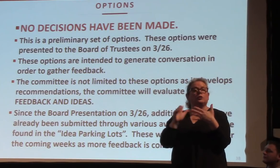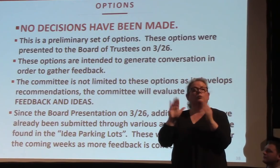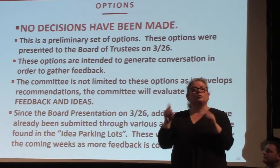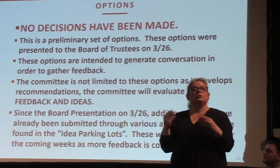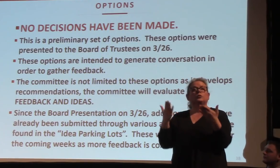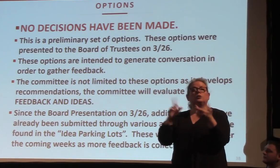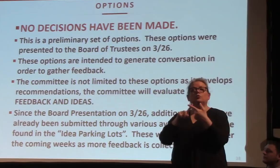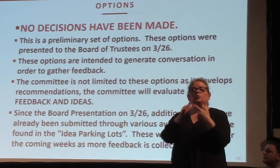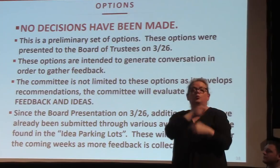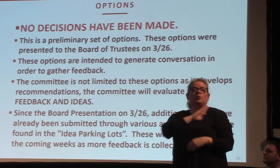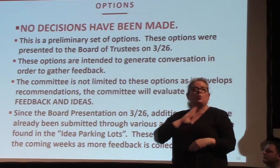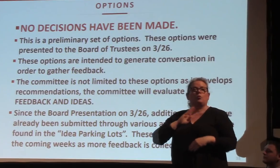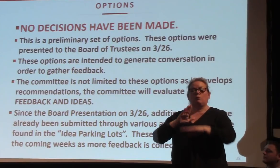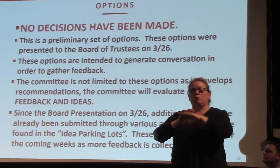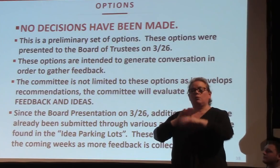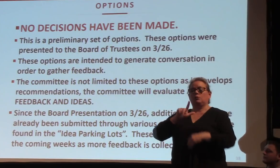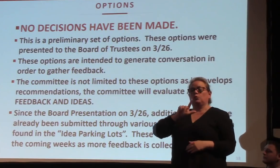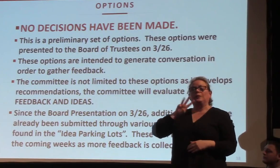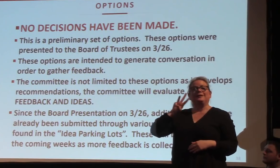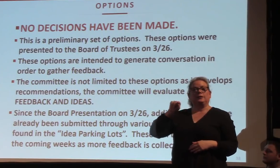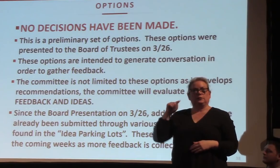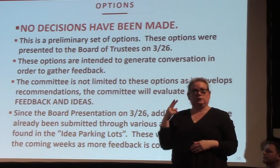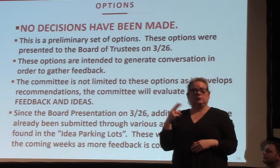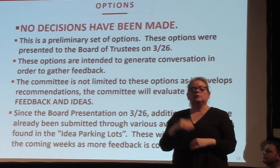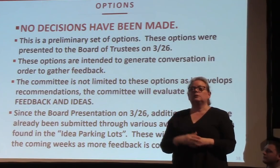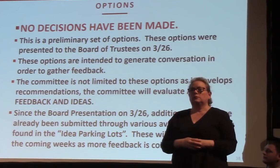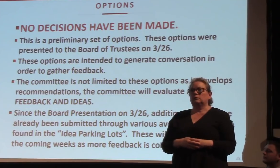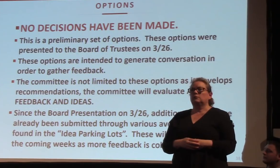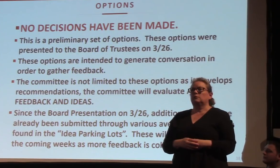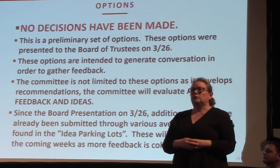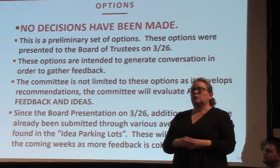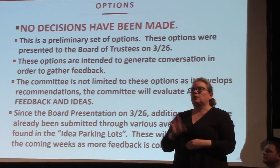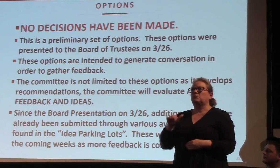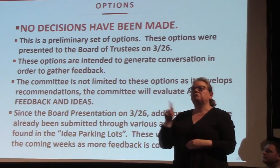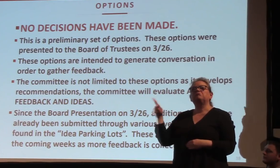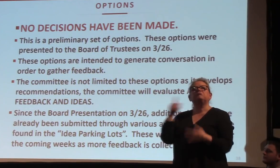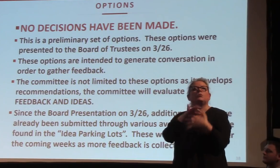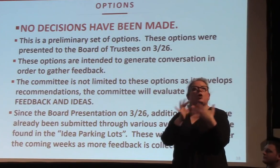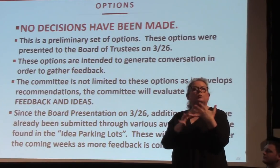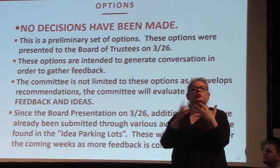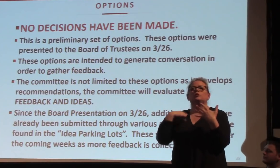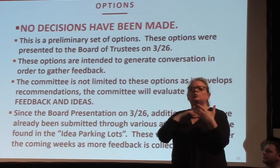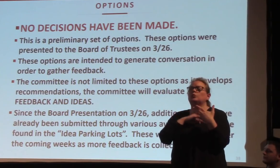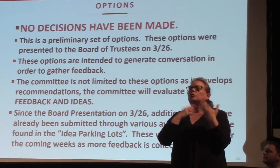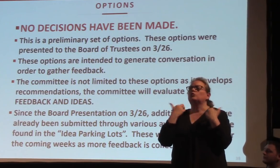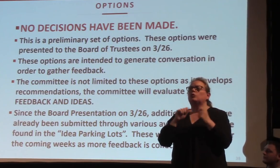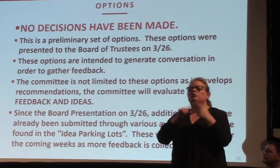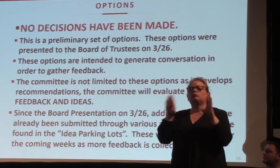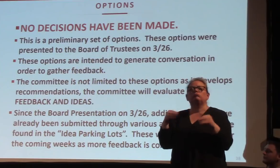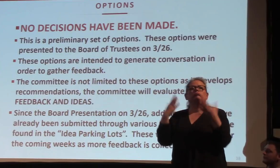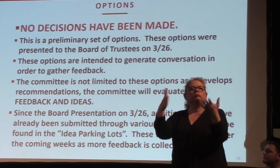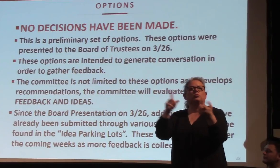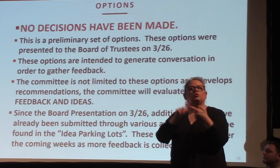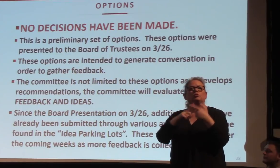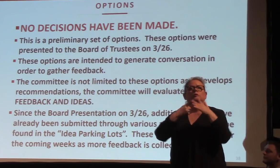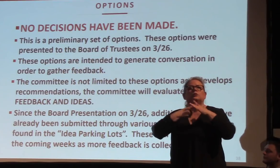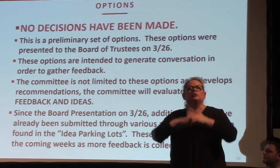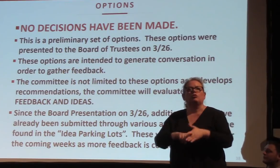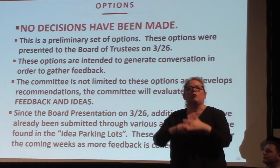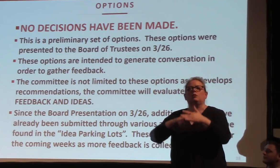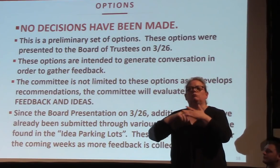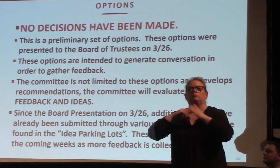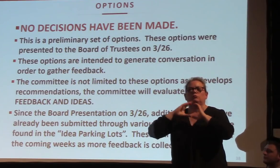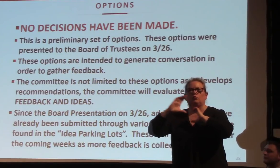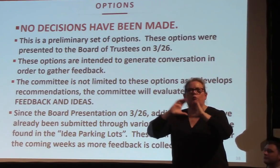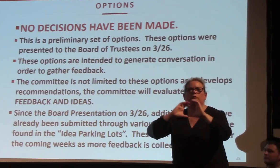26th. And these options are intended to generate conversation in order to gather feedback. And I want to be very clear that the